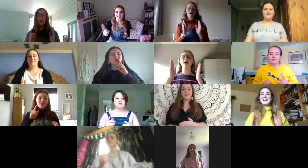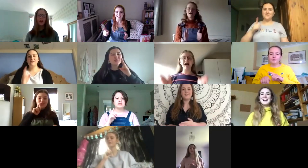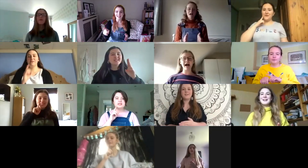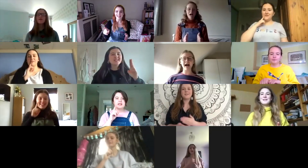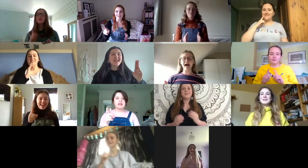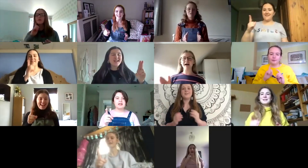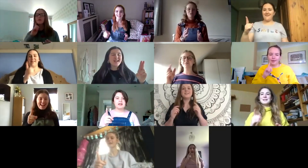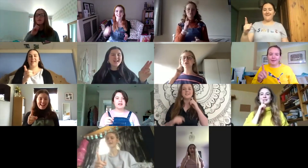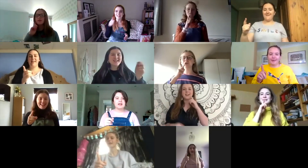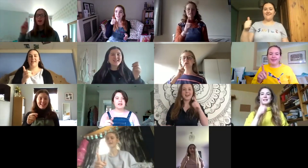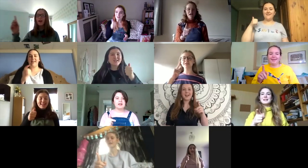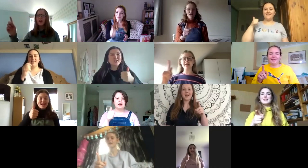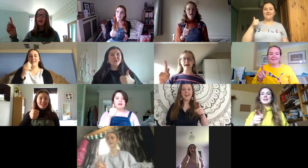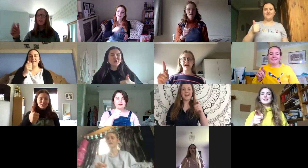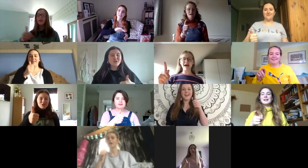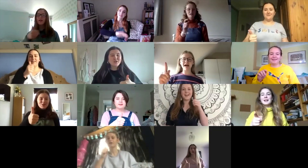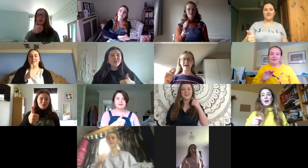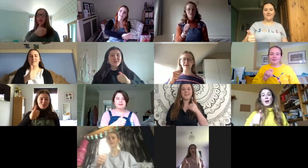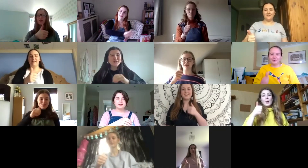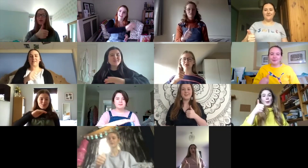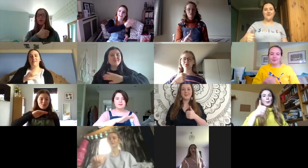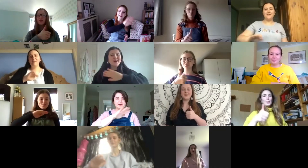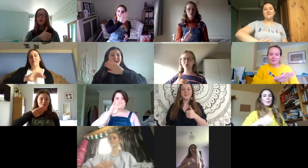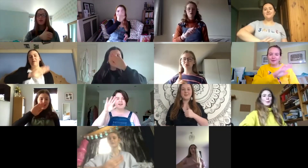say goodbye